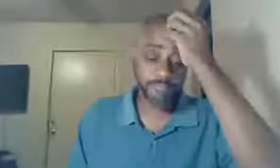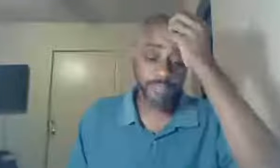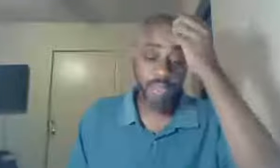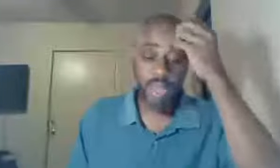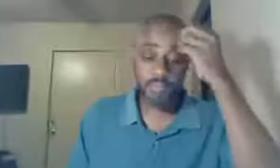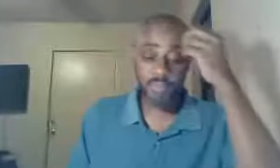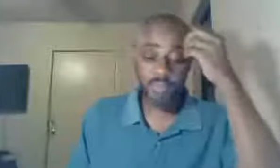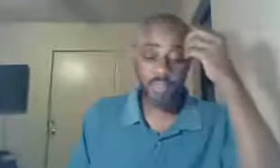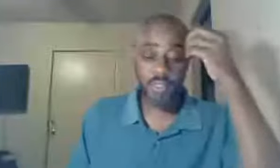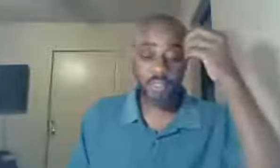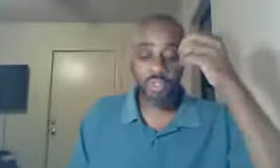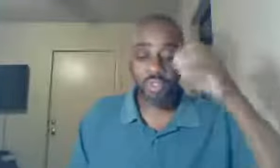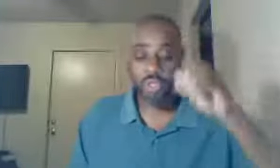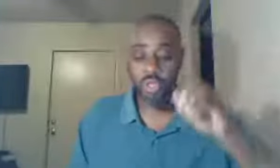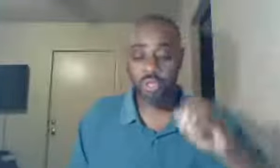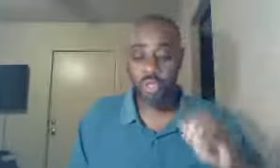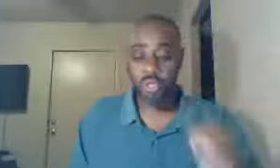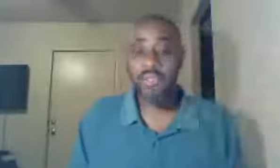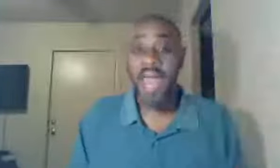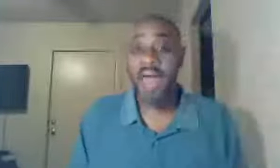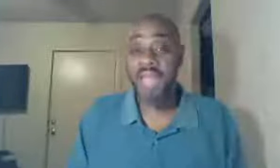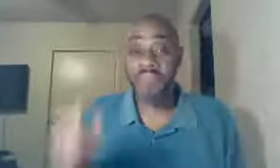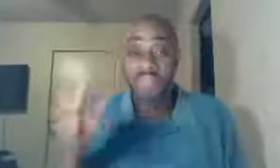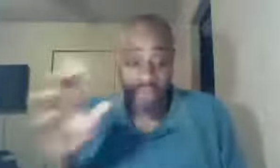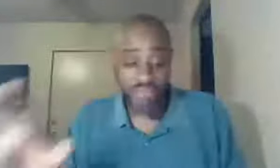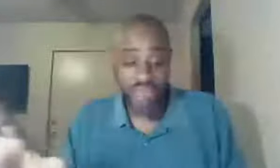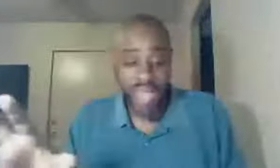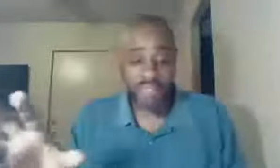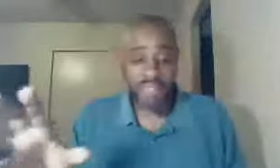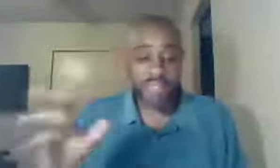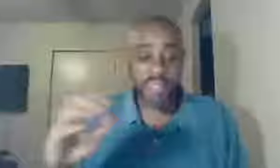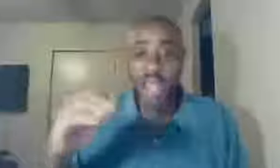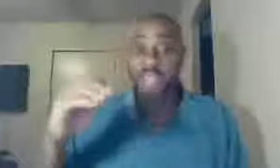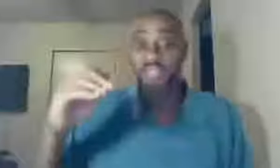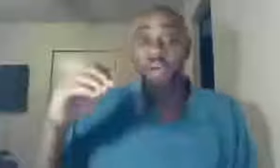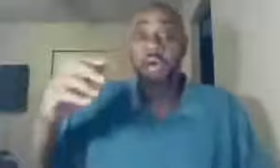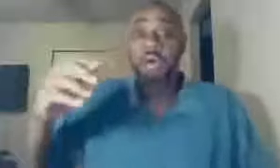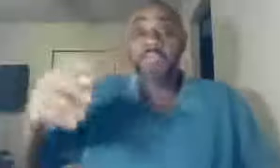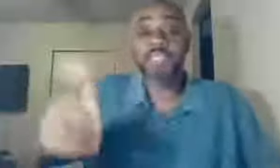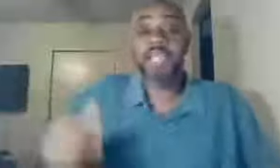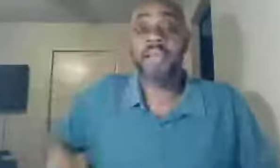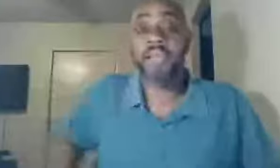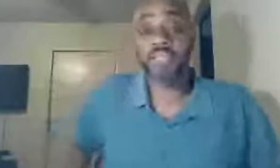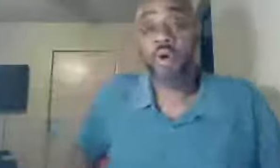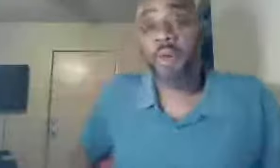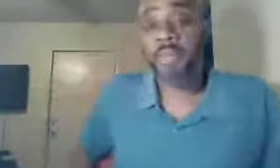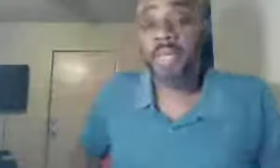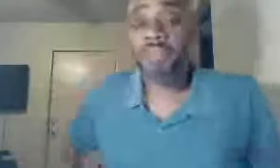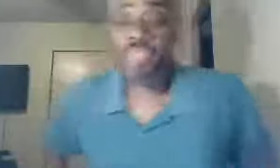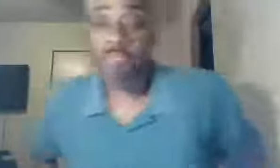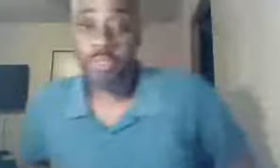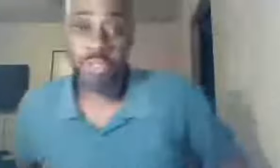right, so, so, so, now that I've covered that, now let's go up this ladder, let's go up another step or two,